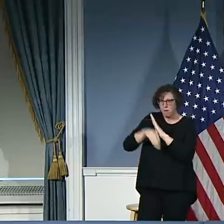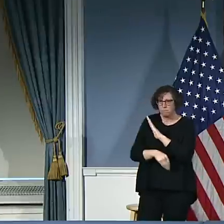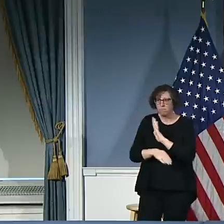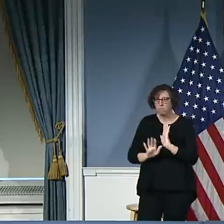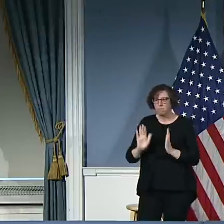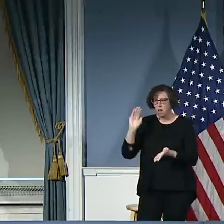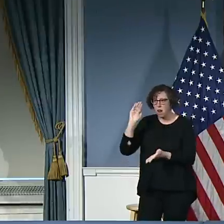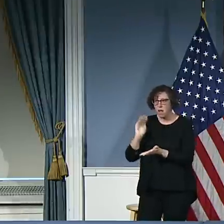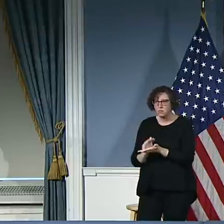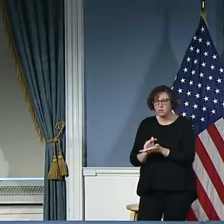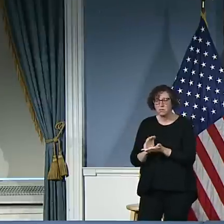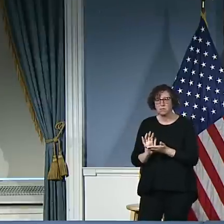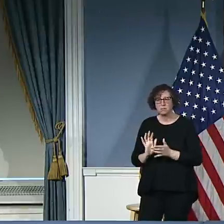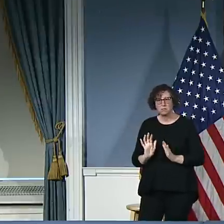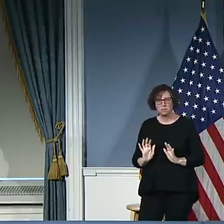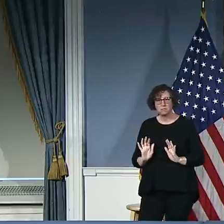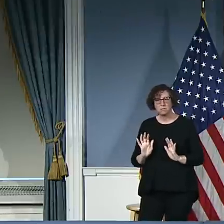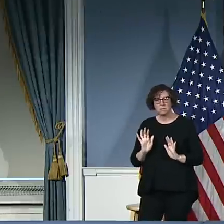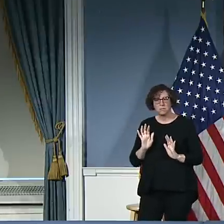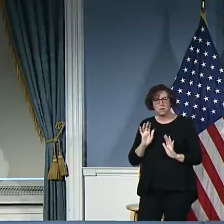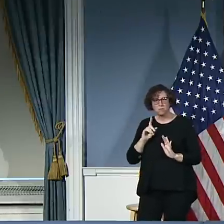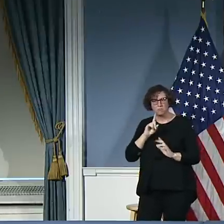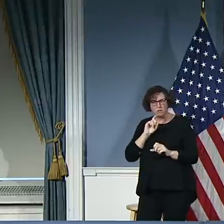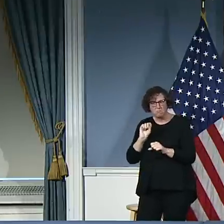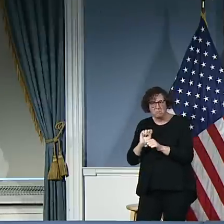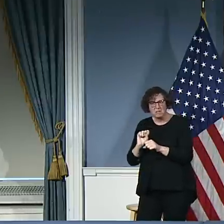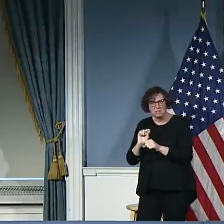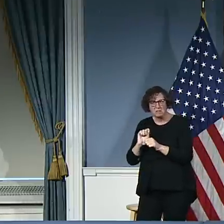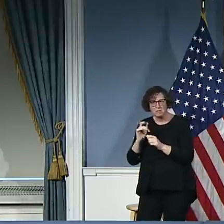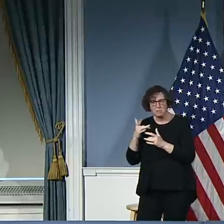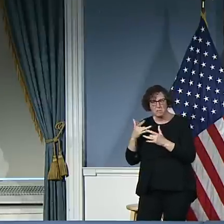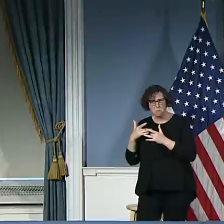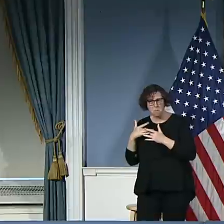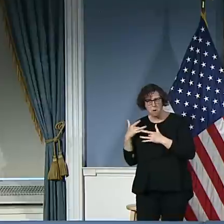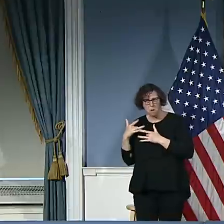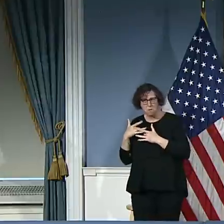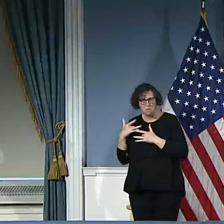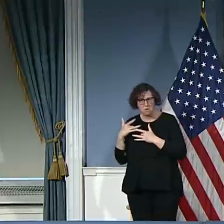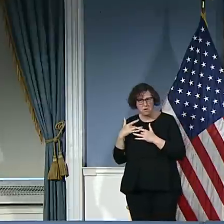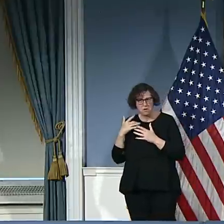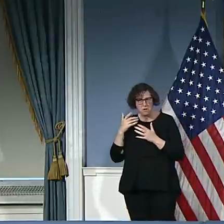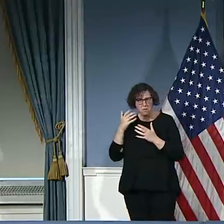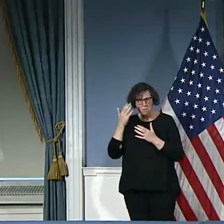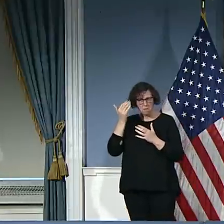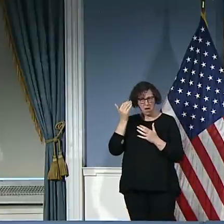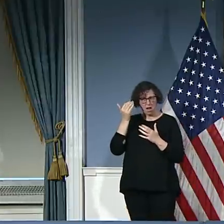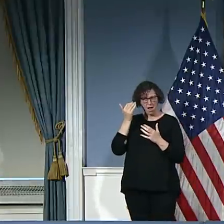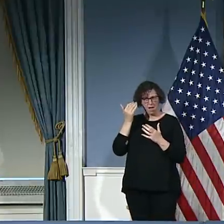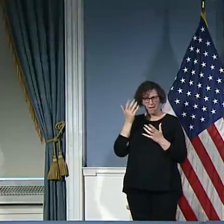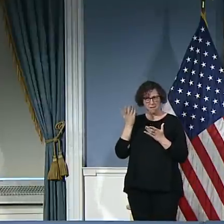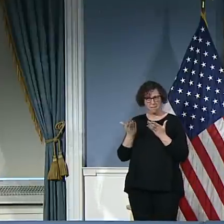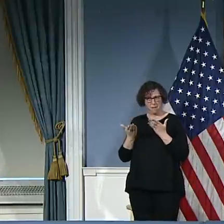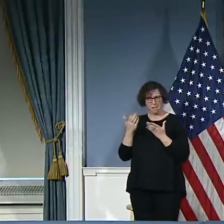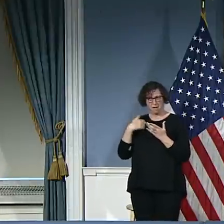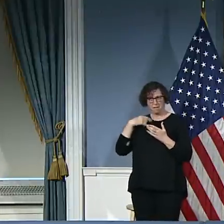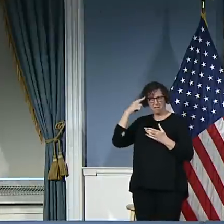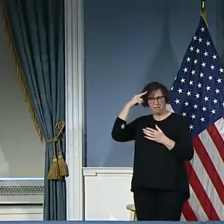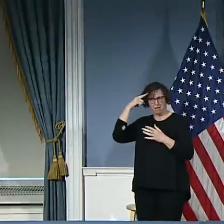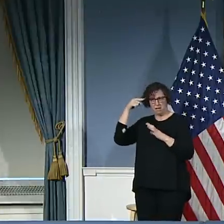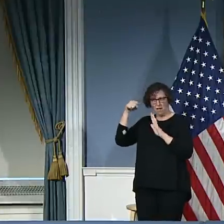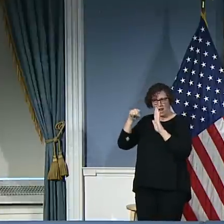really worries me. And maybe I'm just glass half empty here, but I can't imagine that,